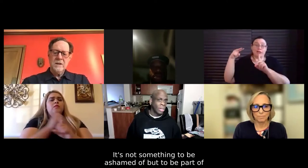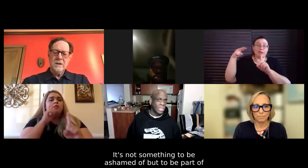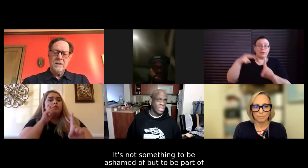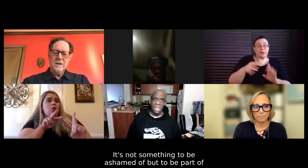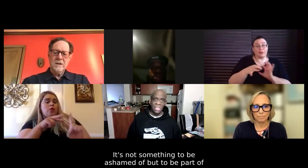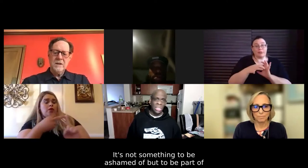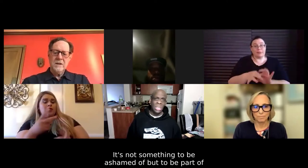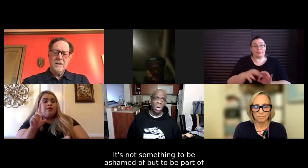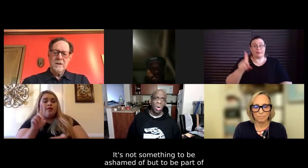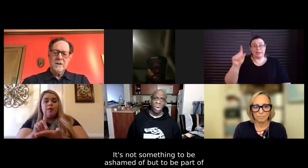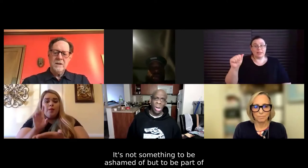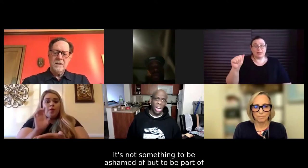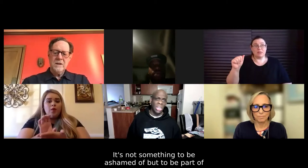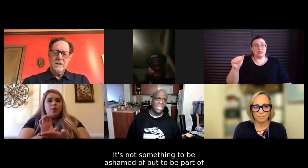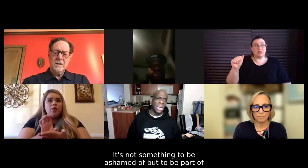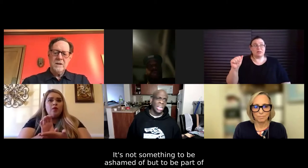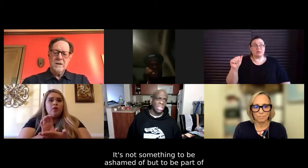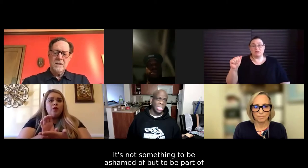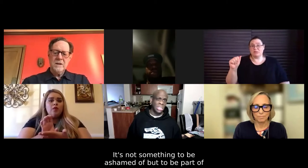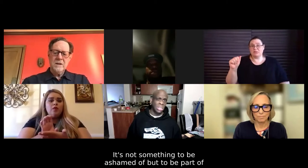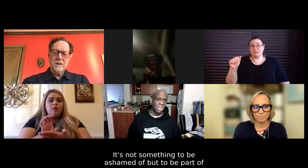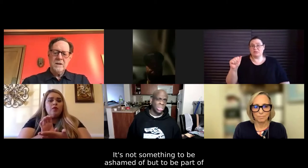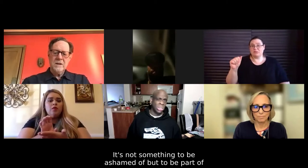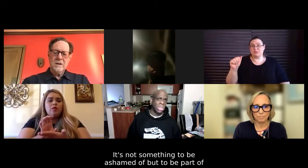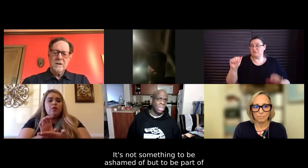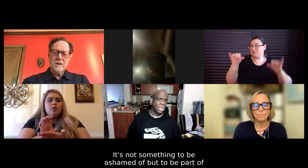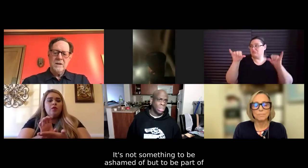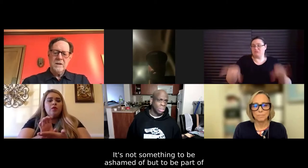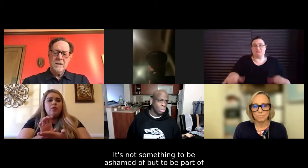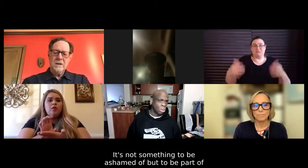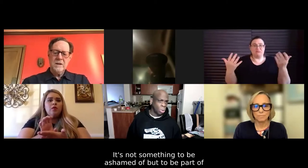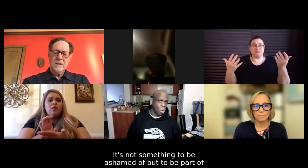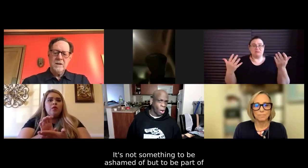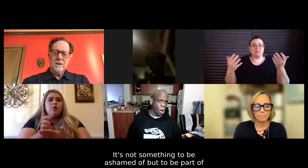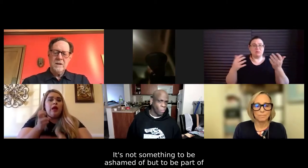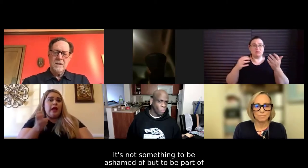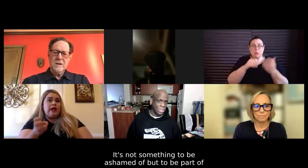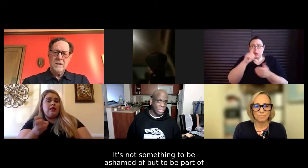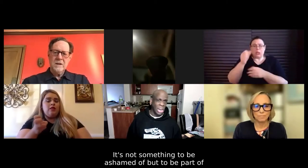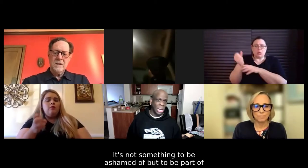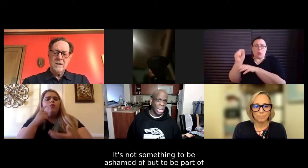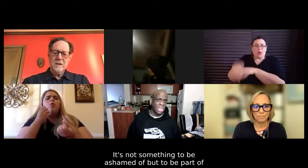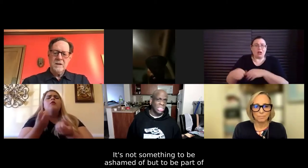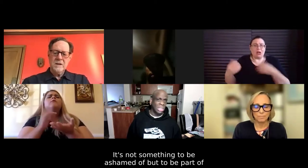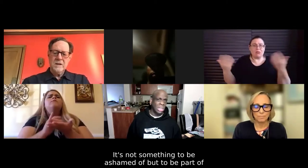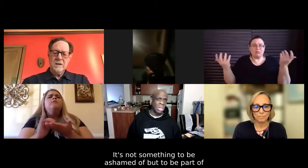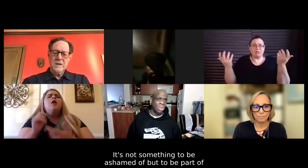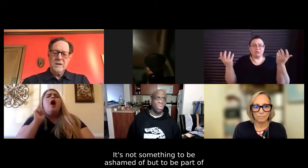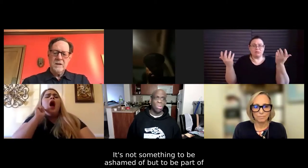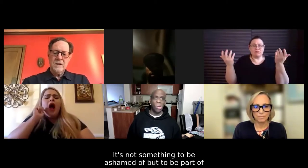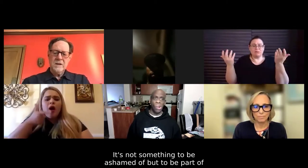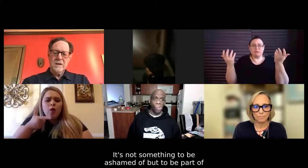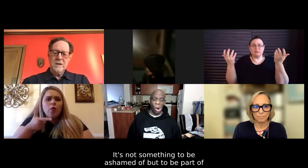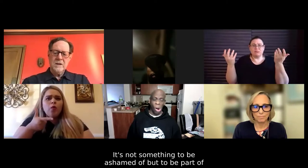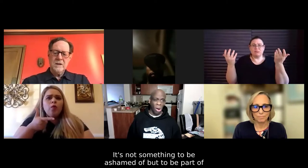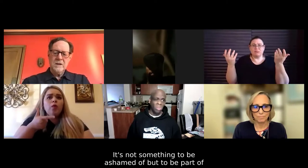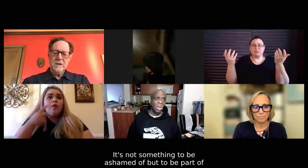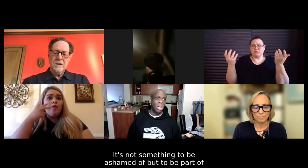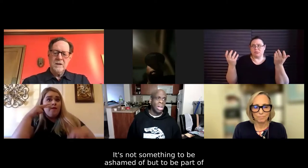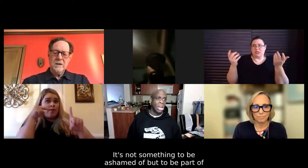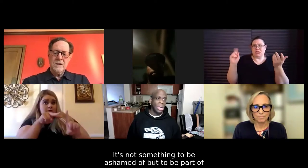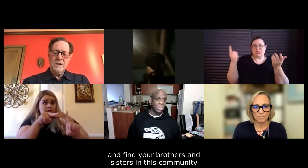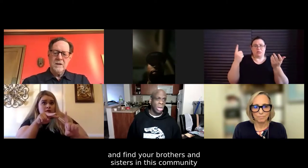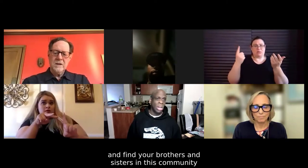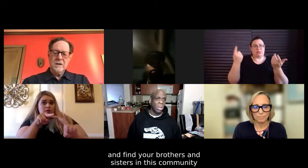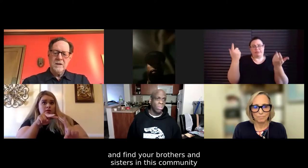It's not something to overcome, it's something to be ashamed of, it's something to be a part of